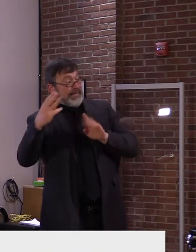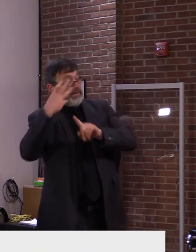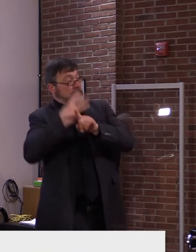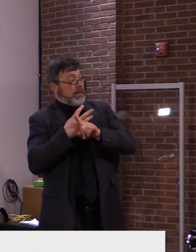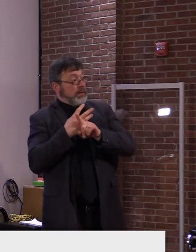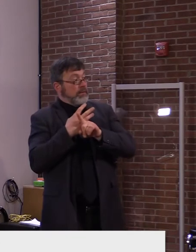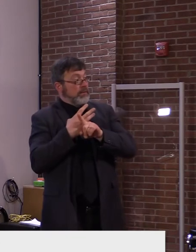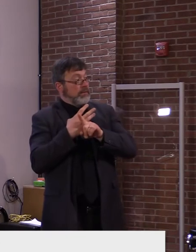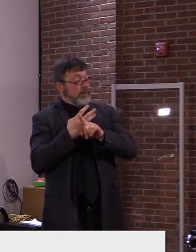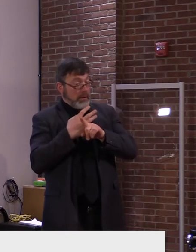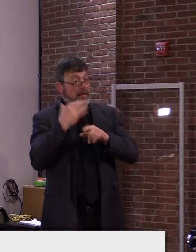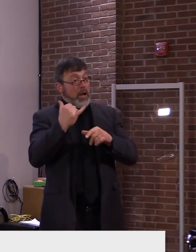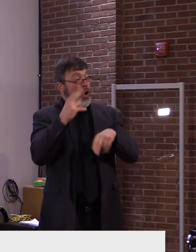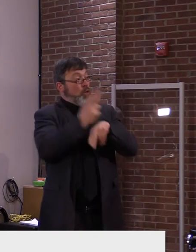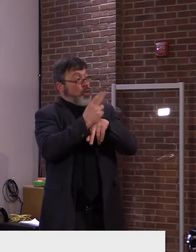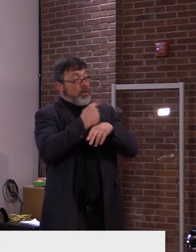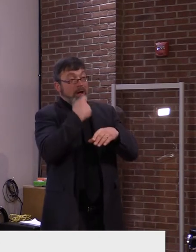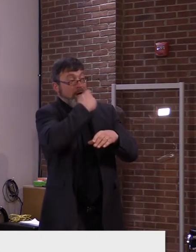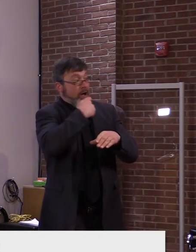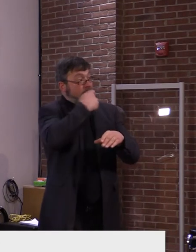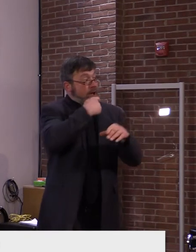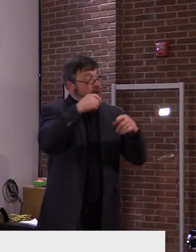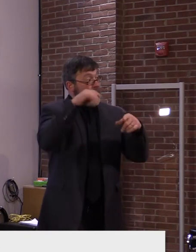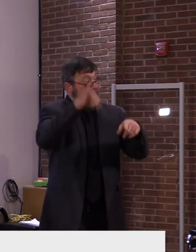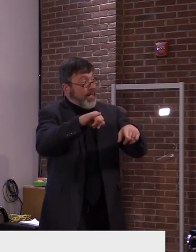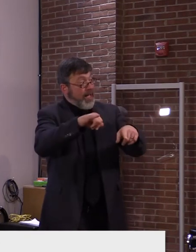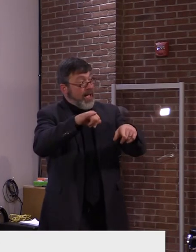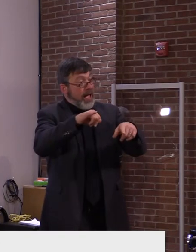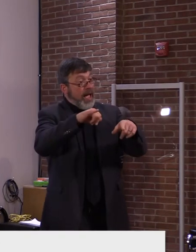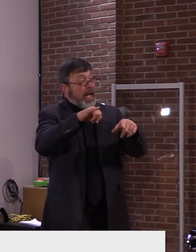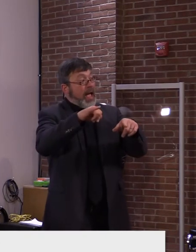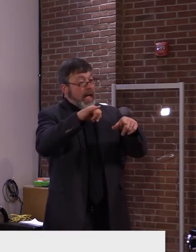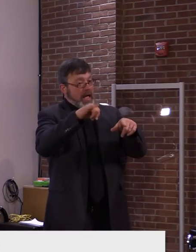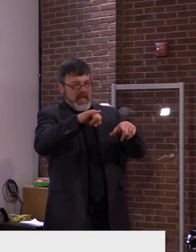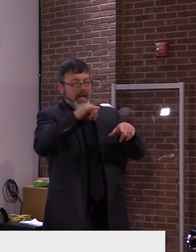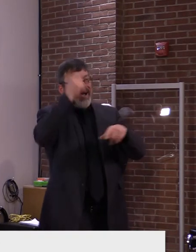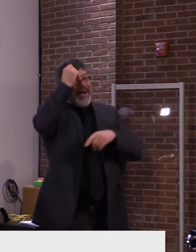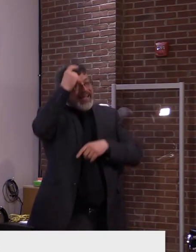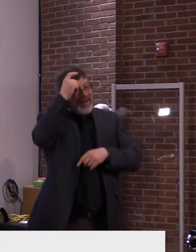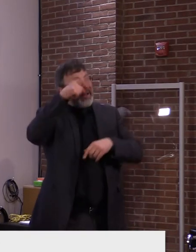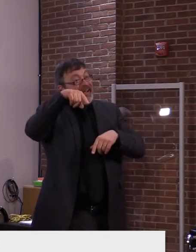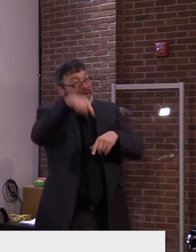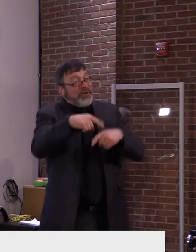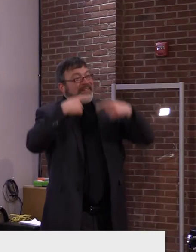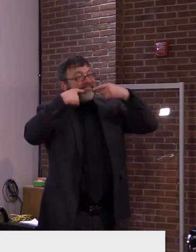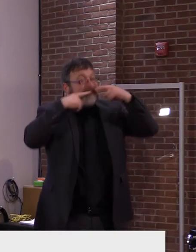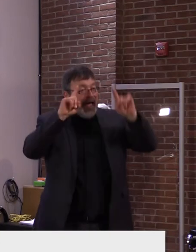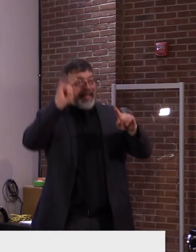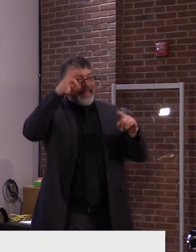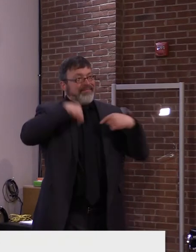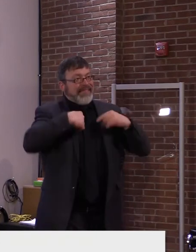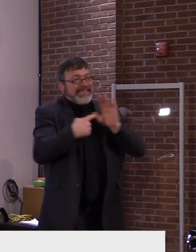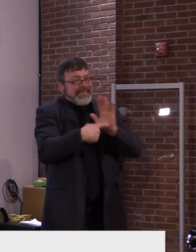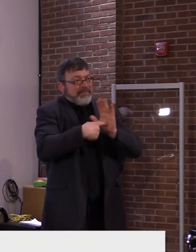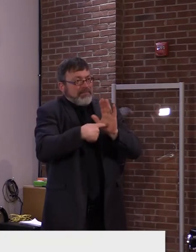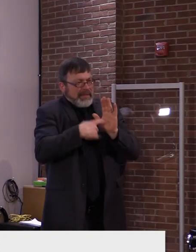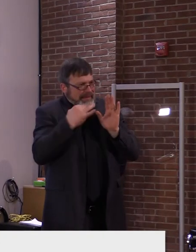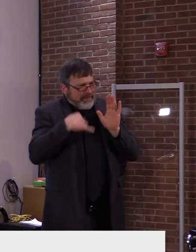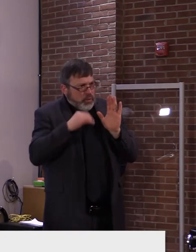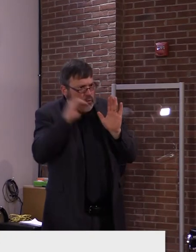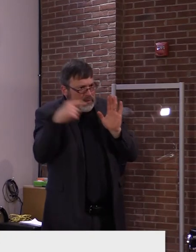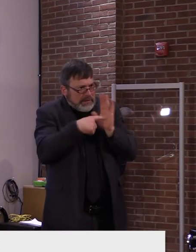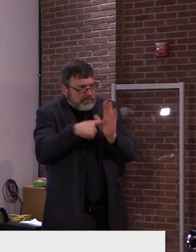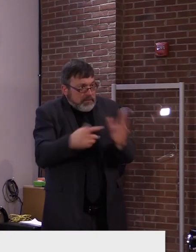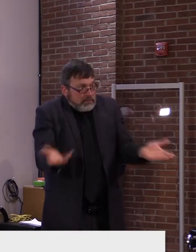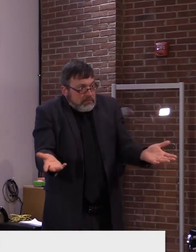a surveillance way. And if, on the other hand, you're talking about antibody tests, those